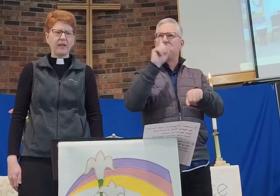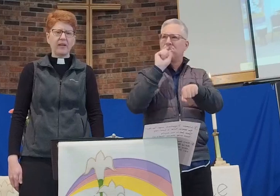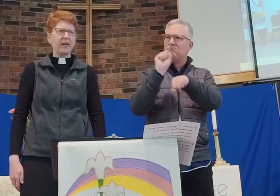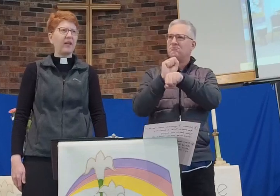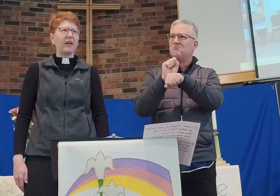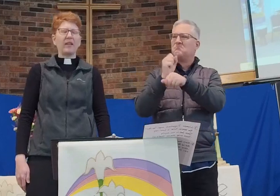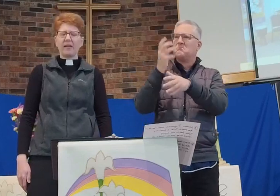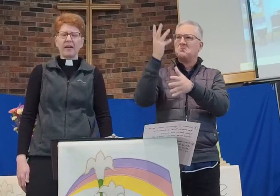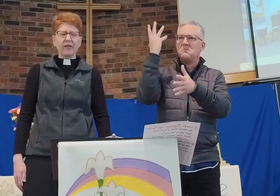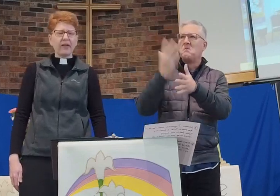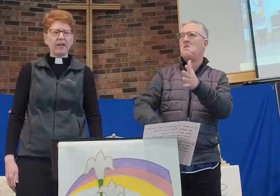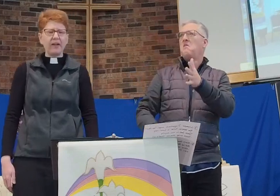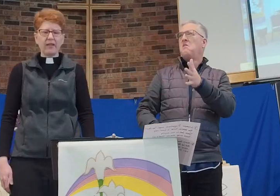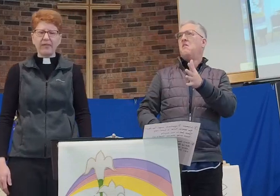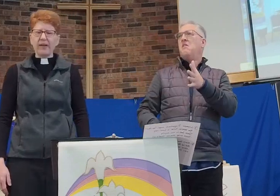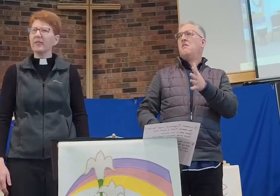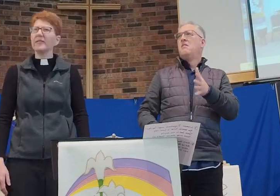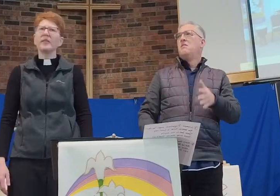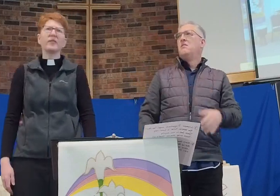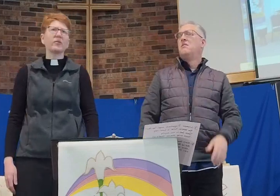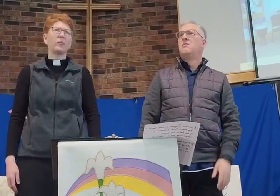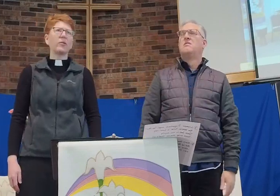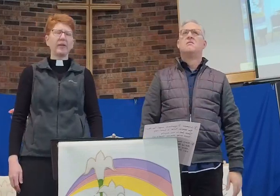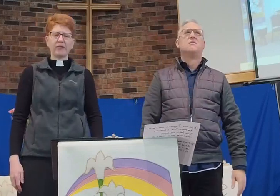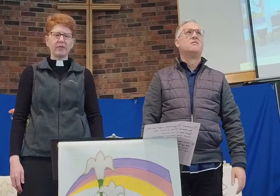I think I cried a thousand tears or more yesterday.